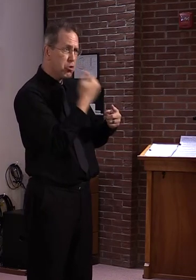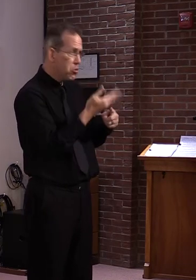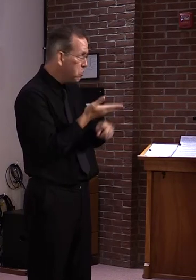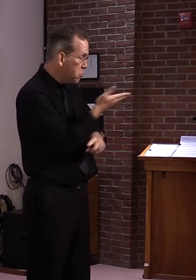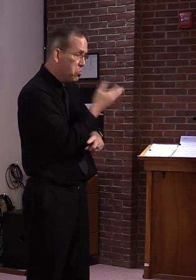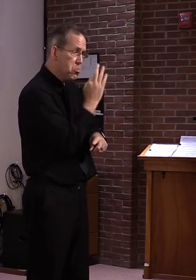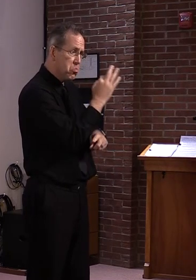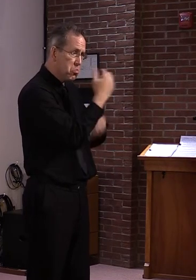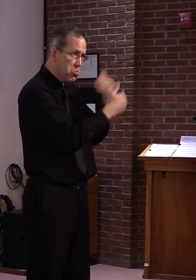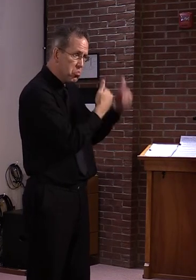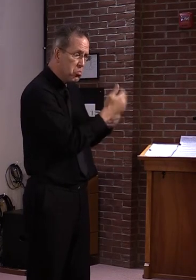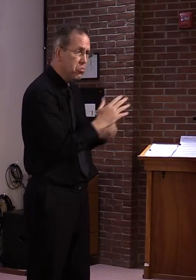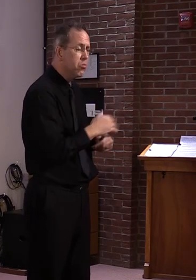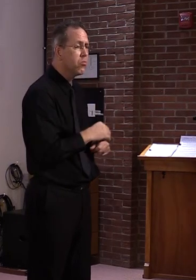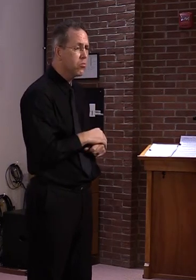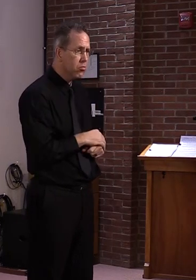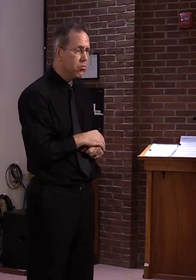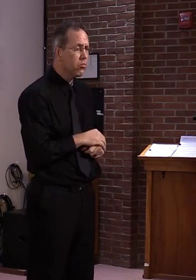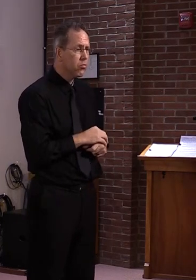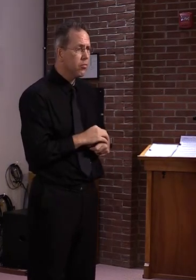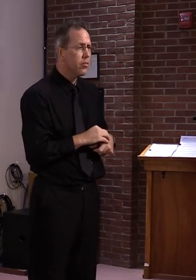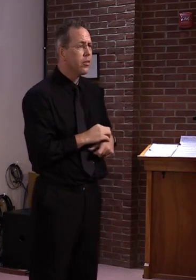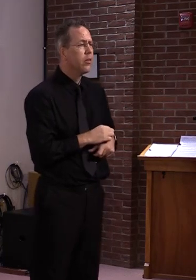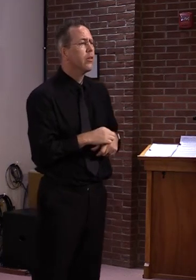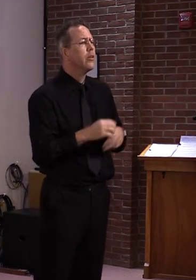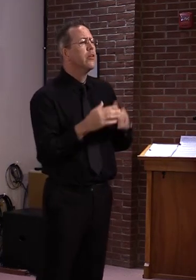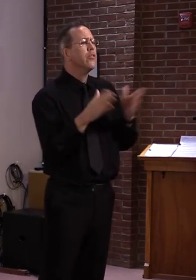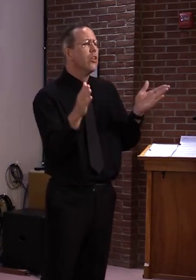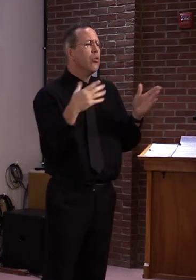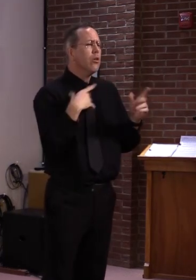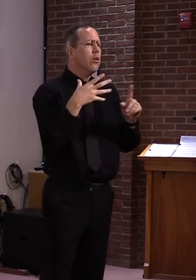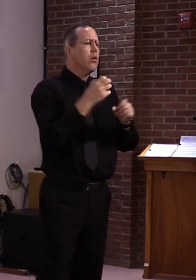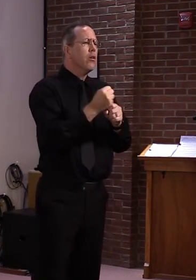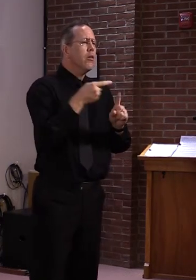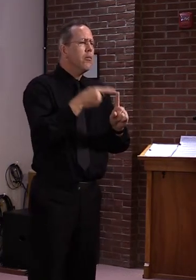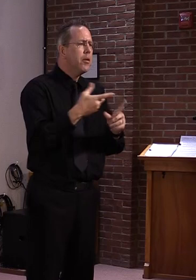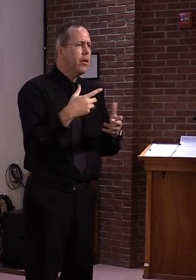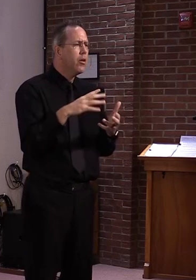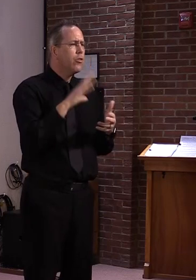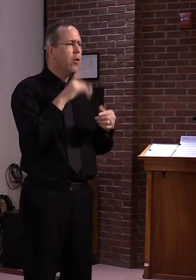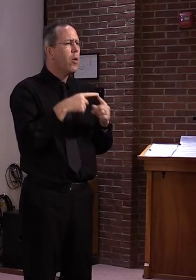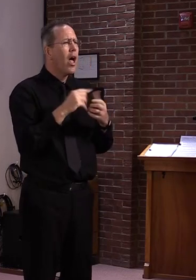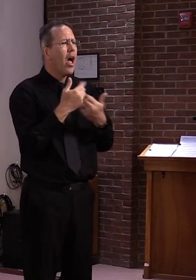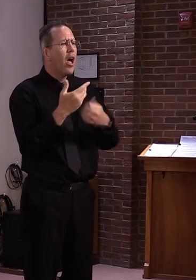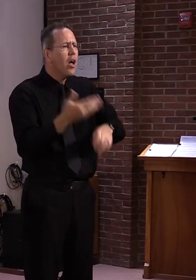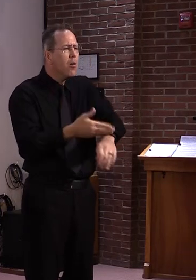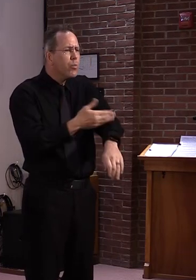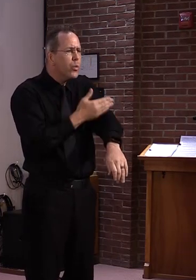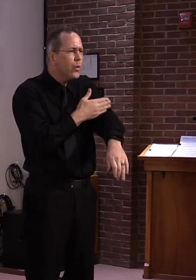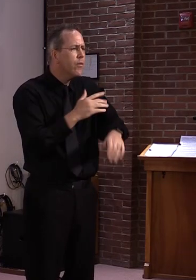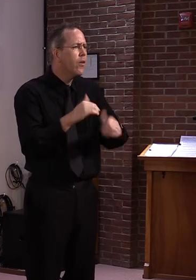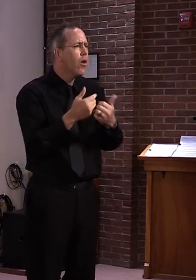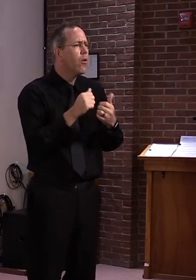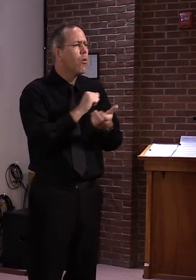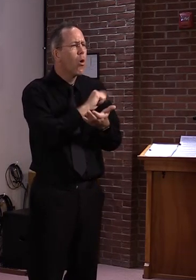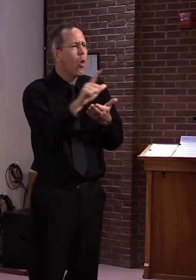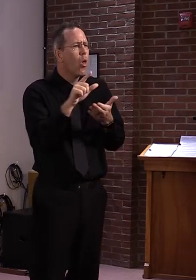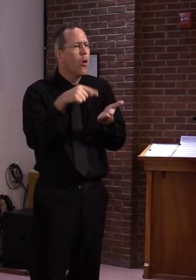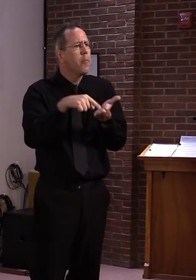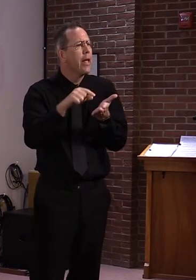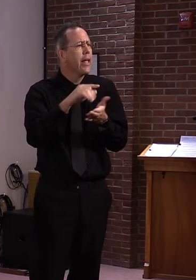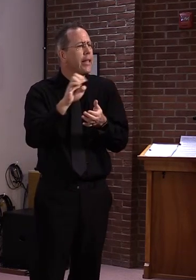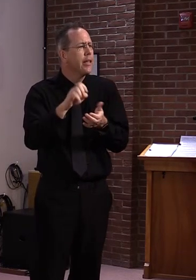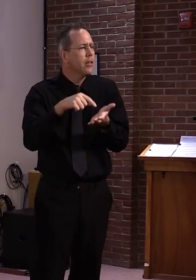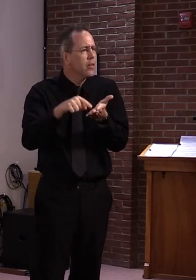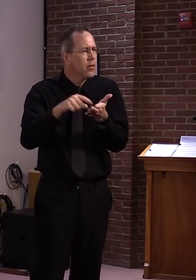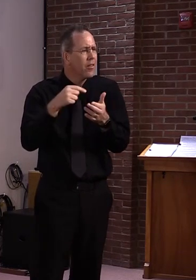improving our all-payer model, our structure as we have put together the all-payer model, and the